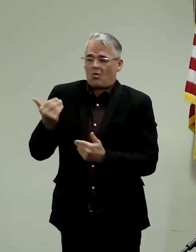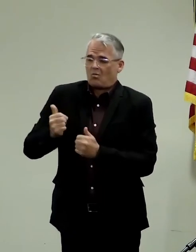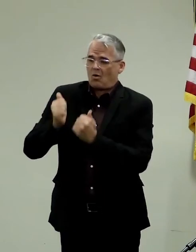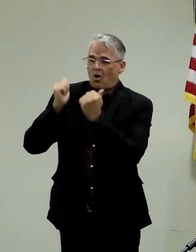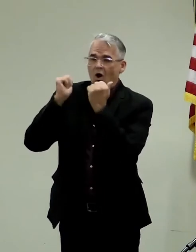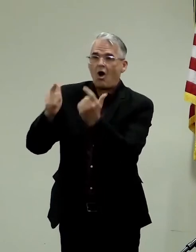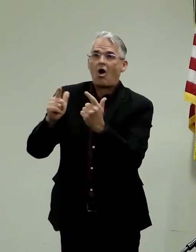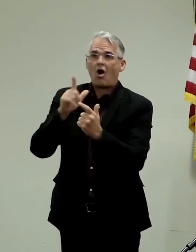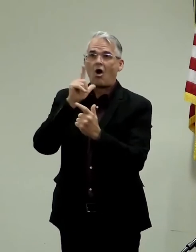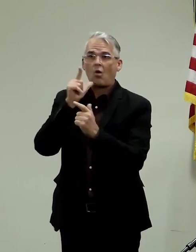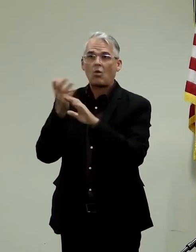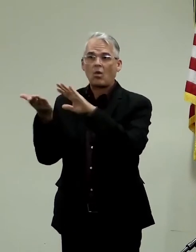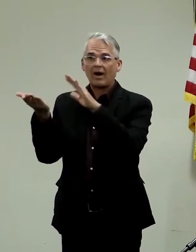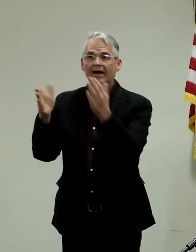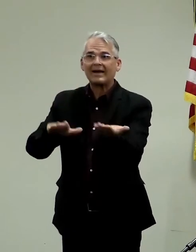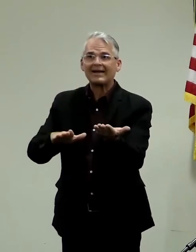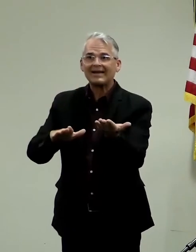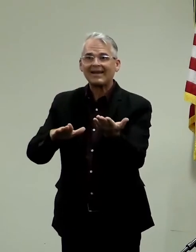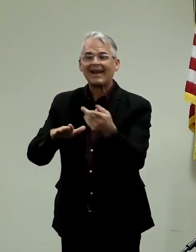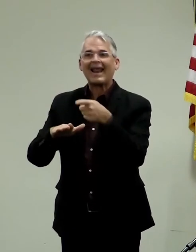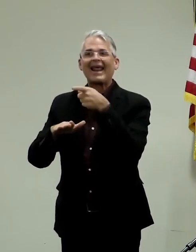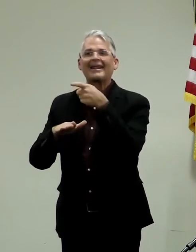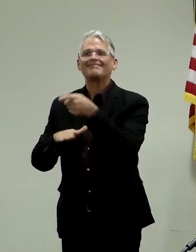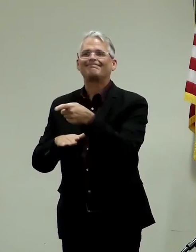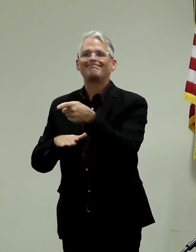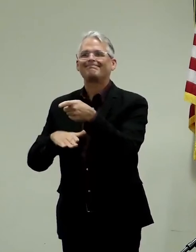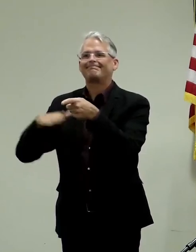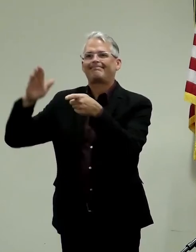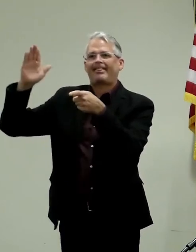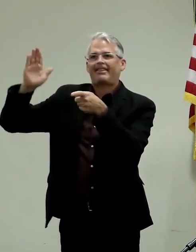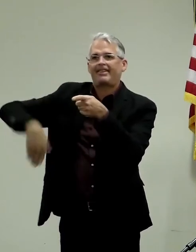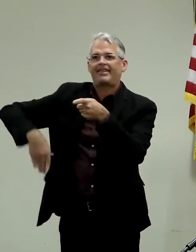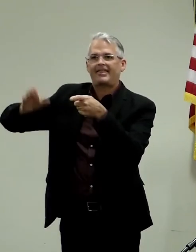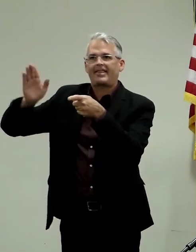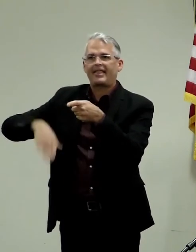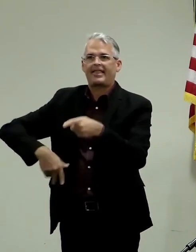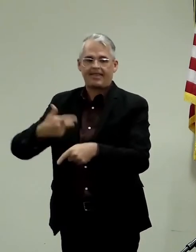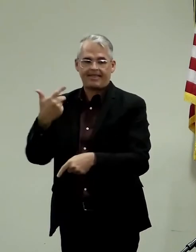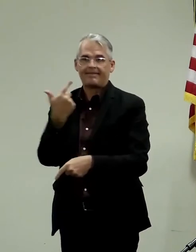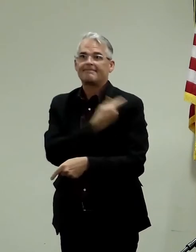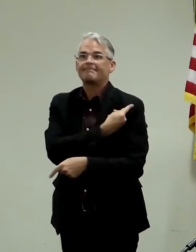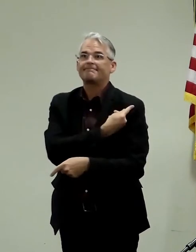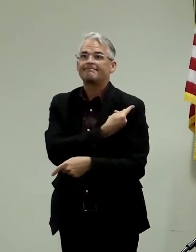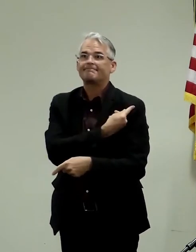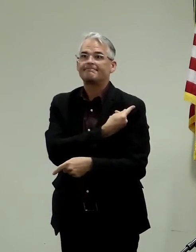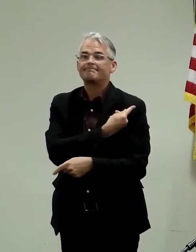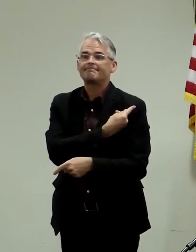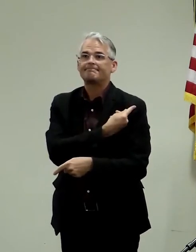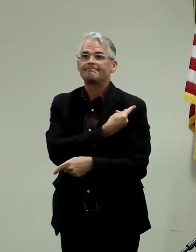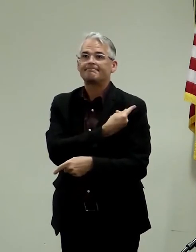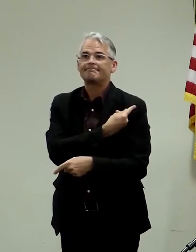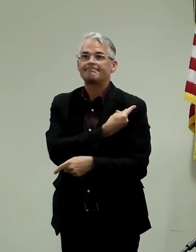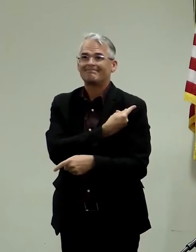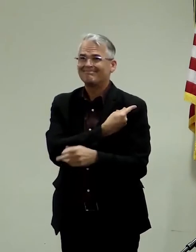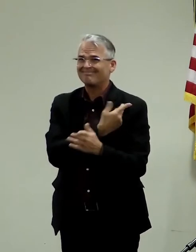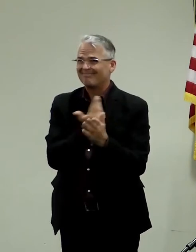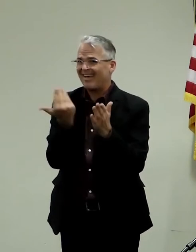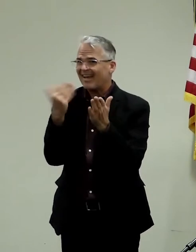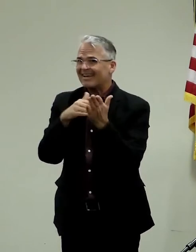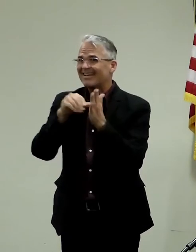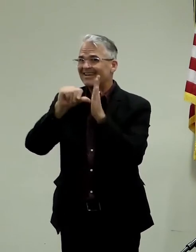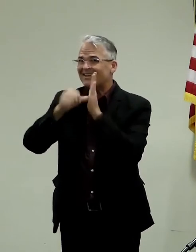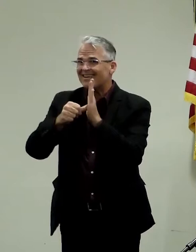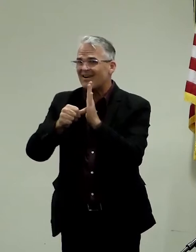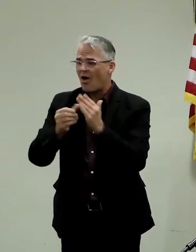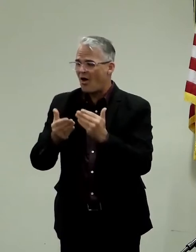has been in the case of an individual who is not fully vaccinated. Again, almost every death